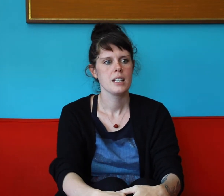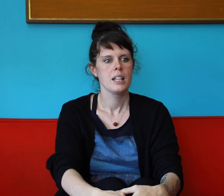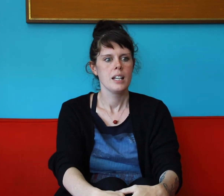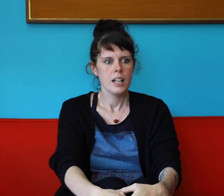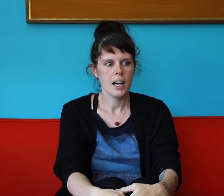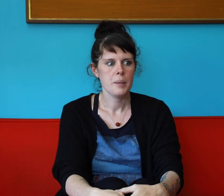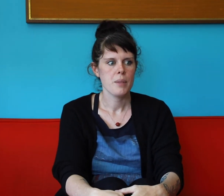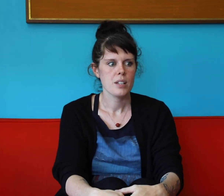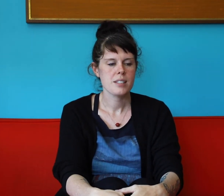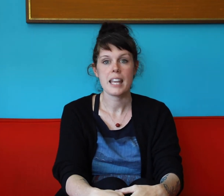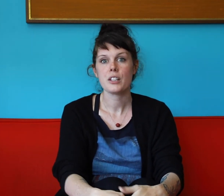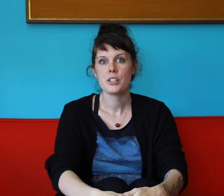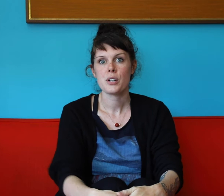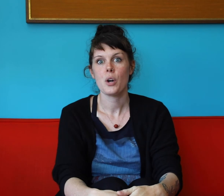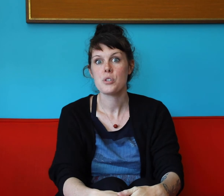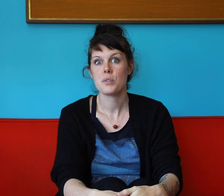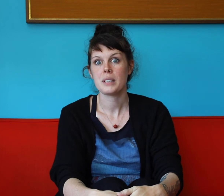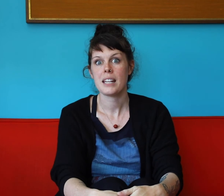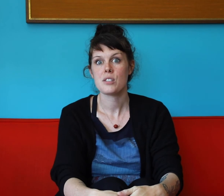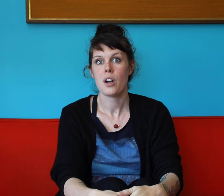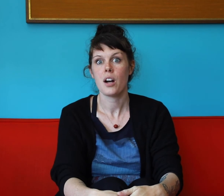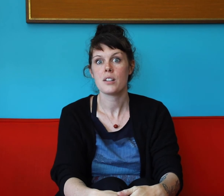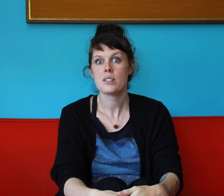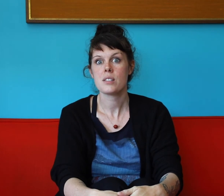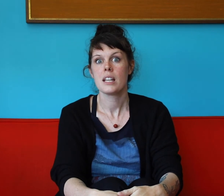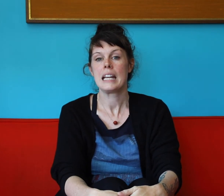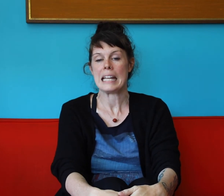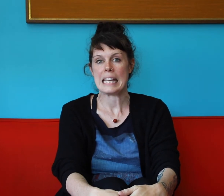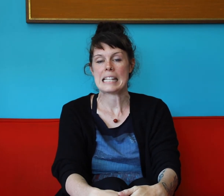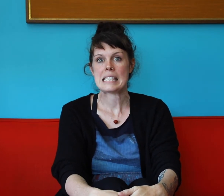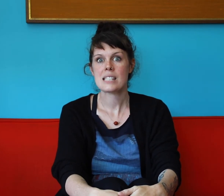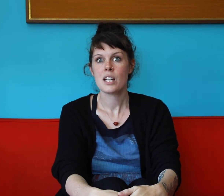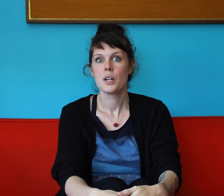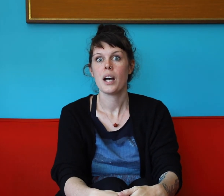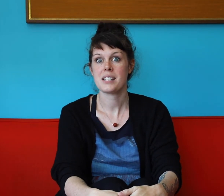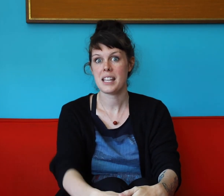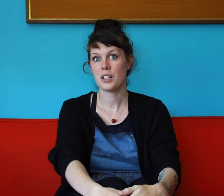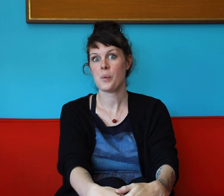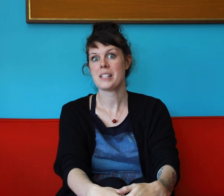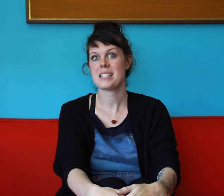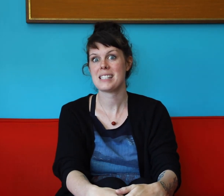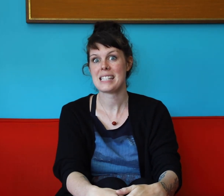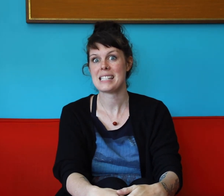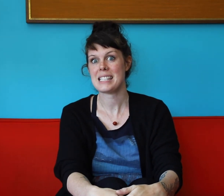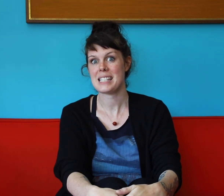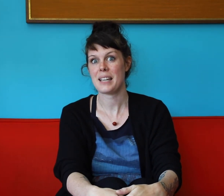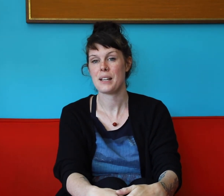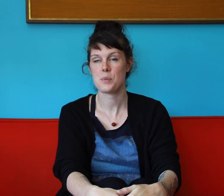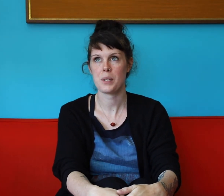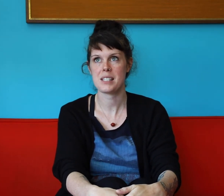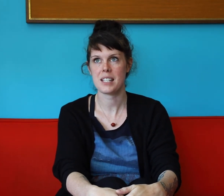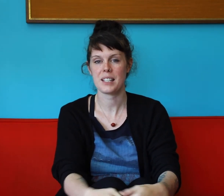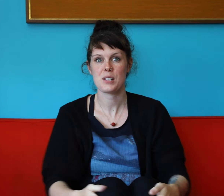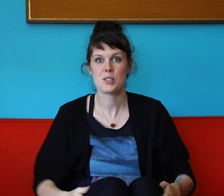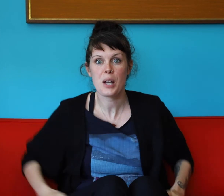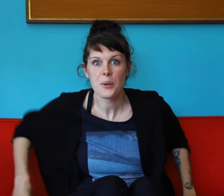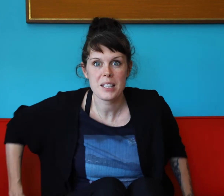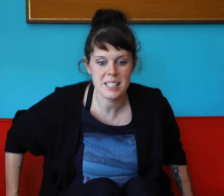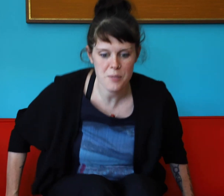um, sailor ocean related songs is A Sailor Went to CCC. It's pretty silly. So let's get